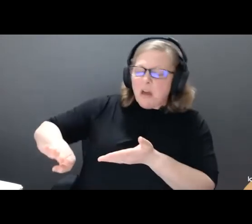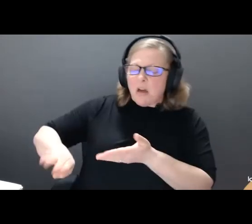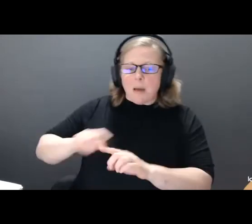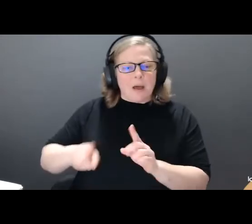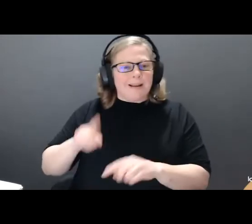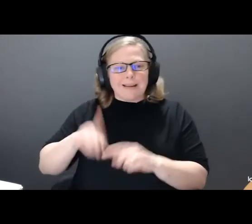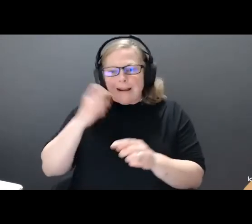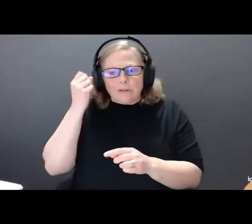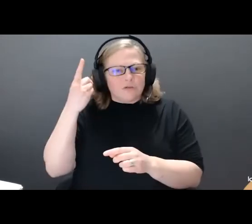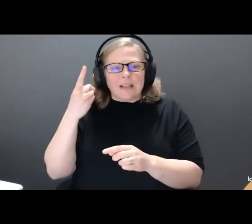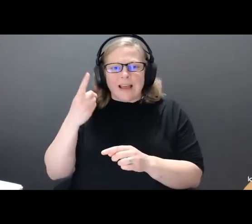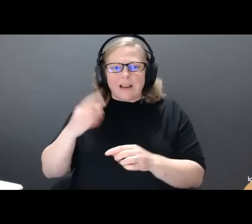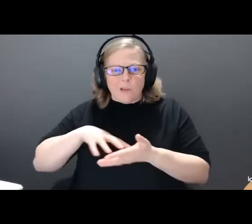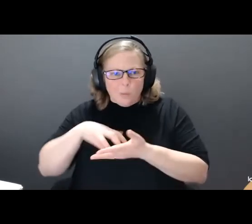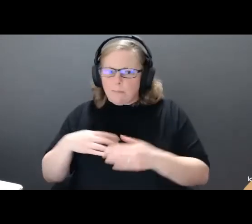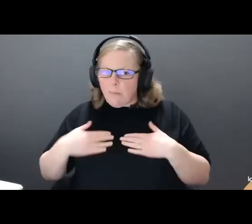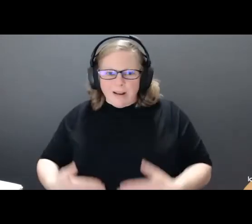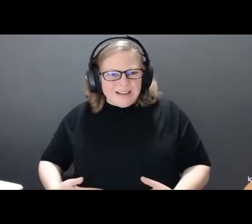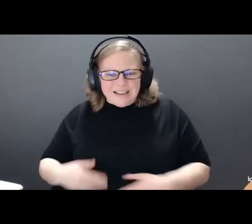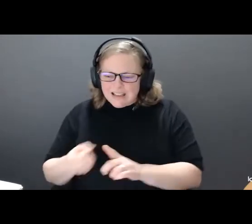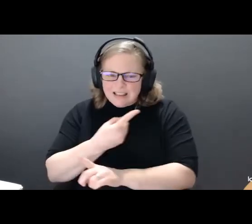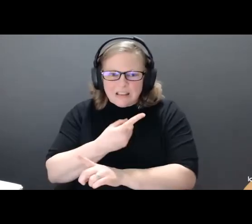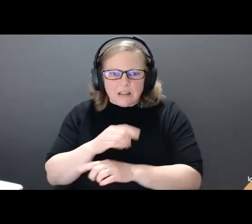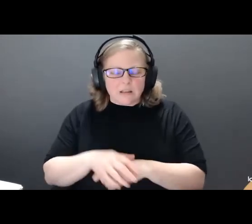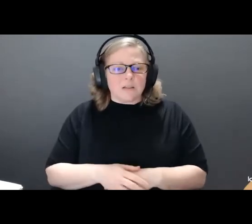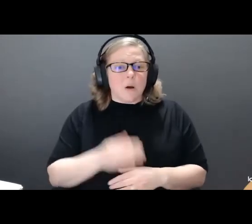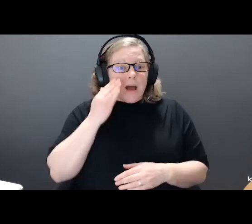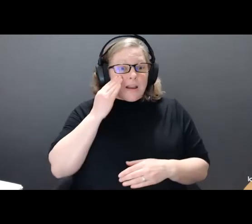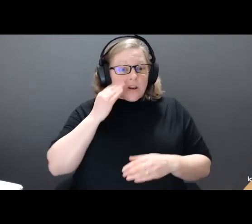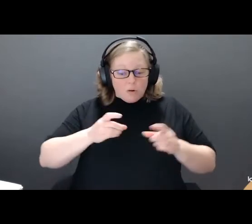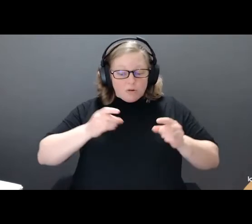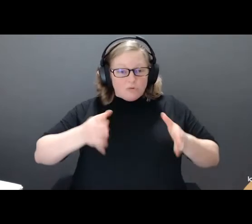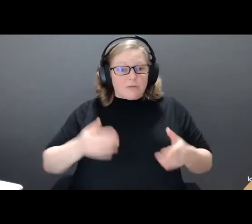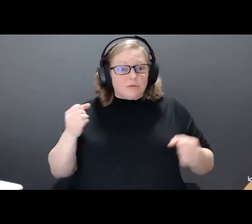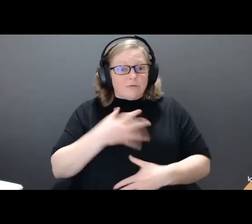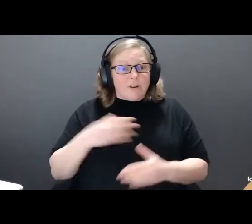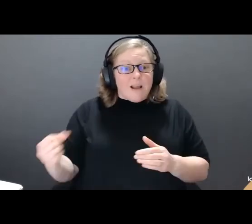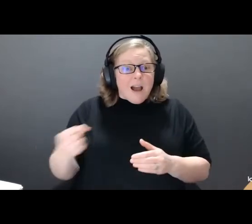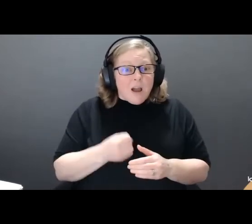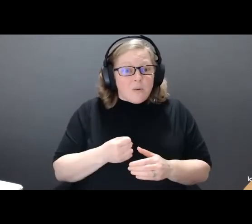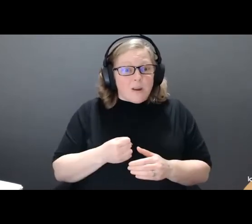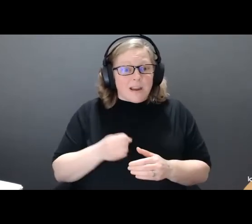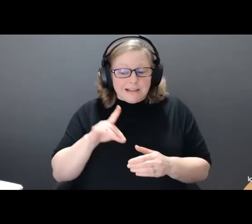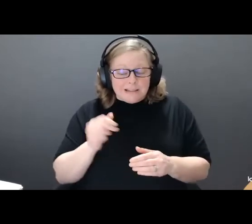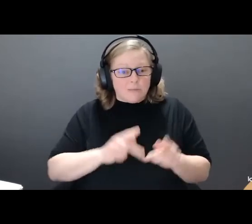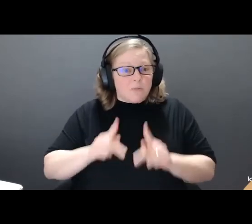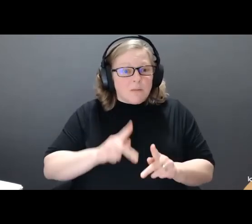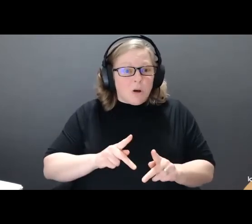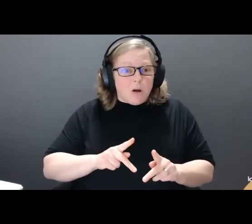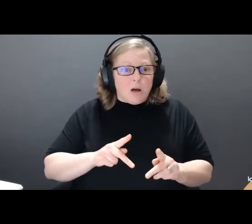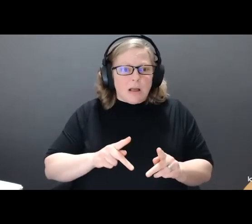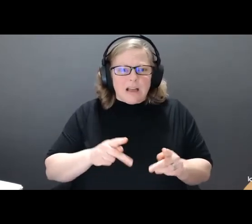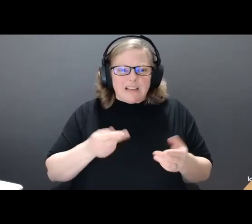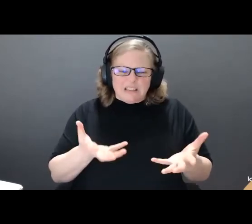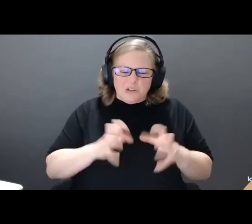are sometimes afraid of hiring actors with disabilities because they worry about the accommodations that might need to be made, but all actors have